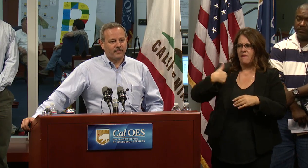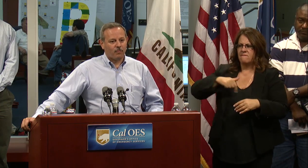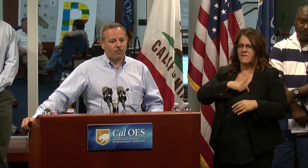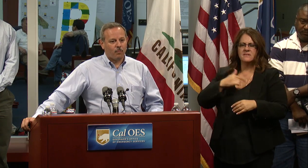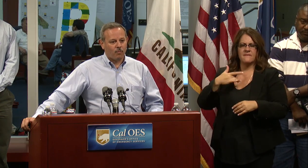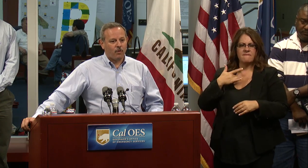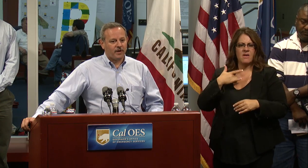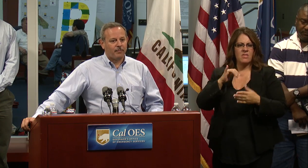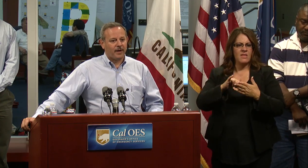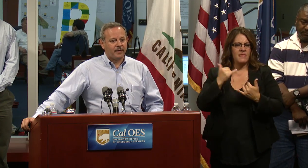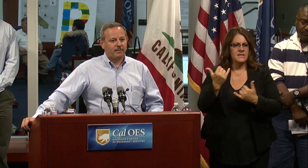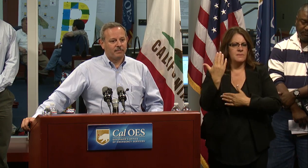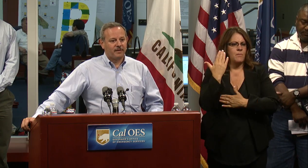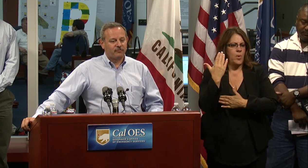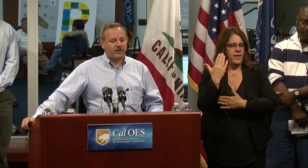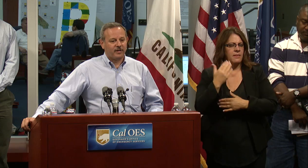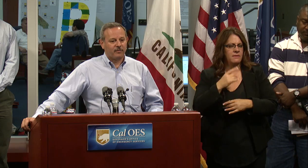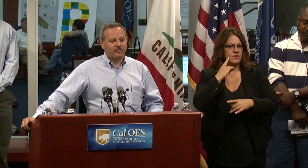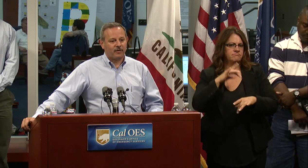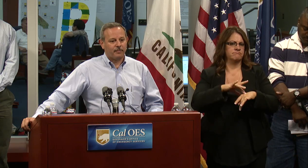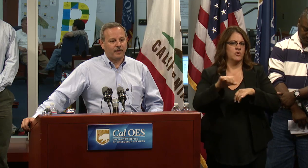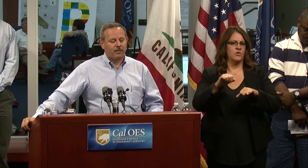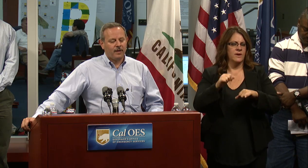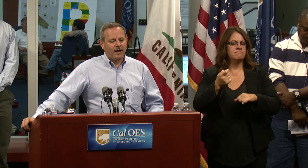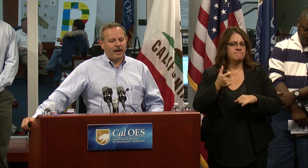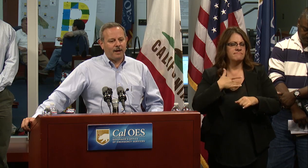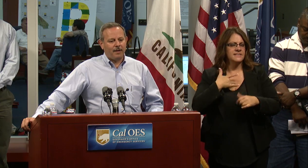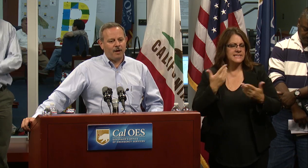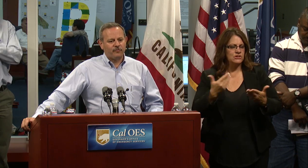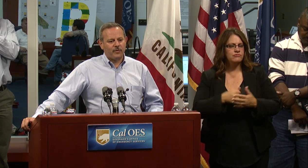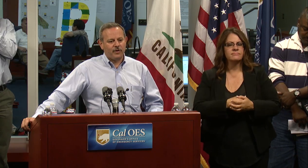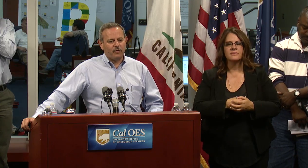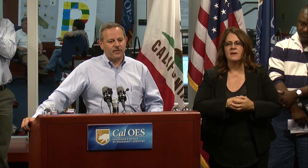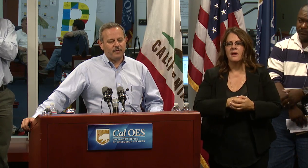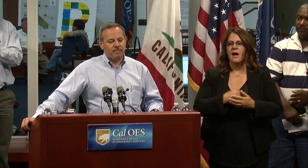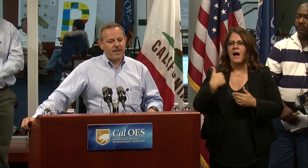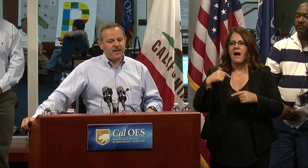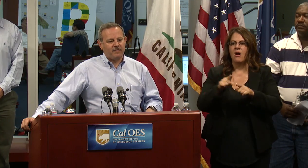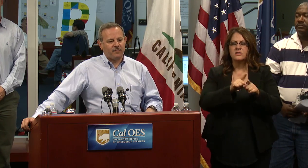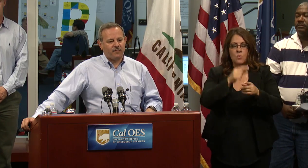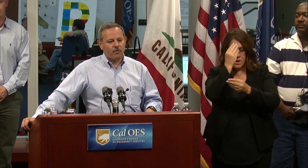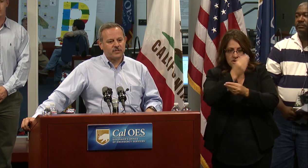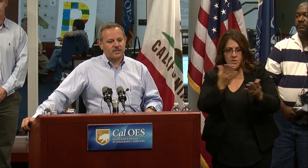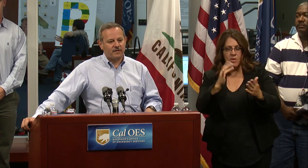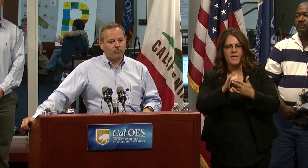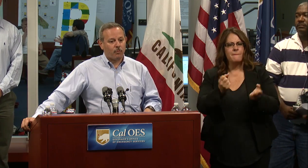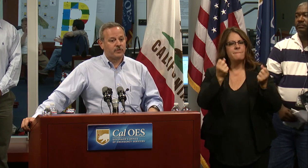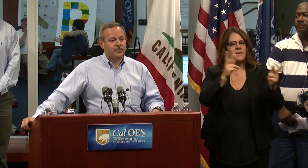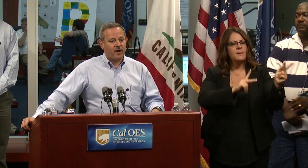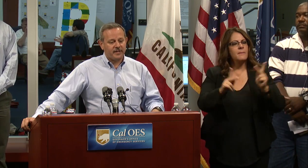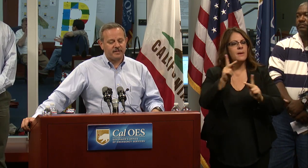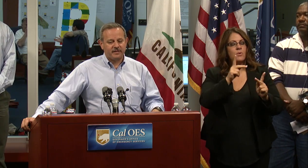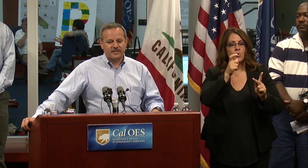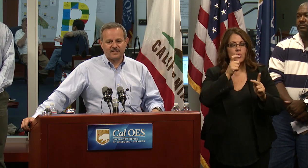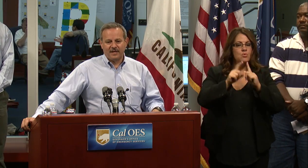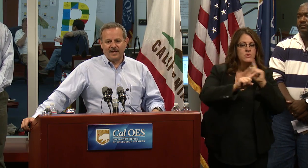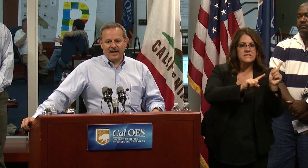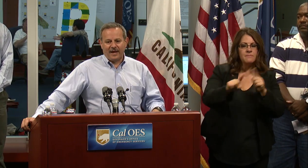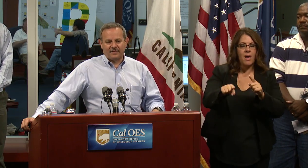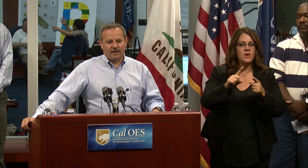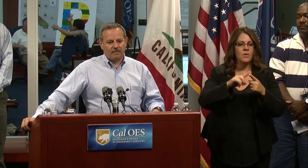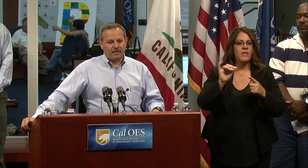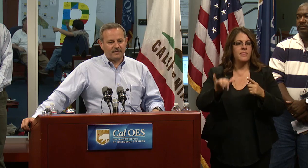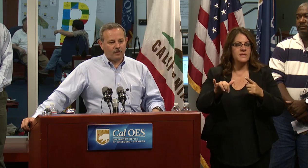they were, they were woken up by, by the shaking here in Sacramento. I, I also want to note that many of the folks, uh, that were responding to this